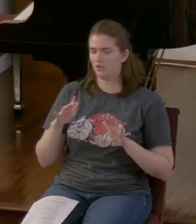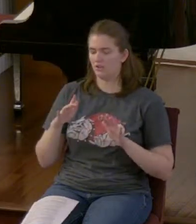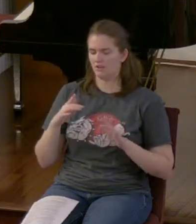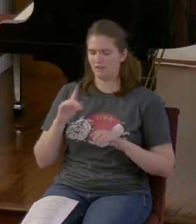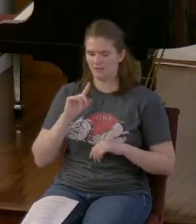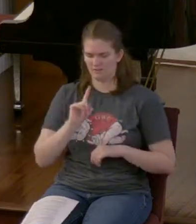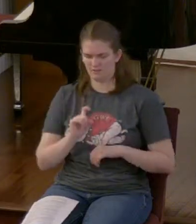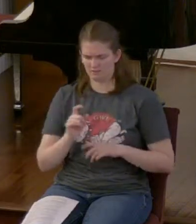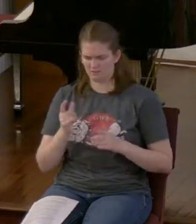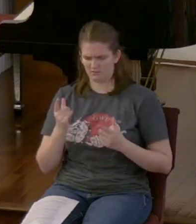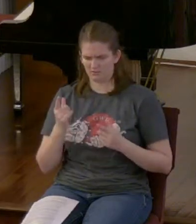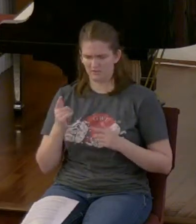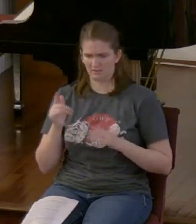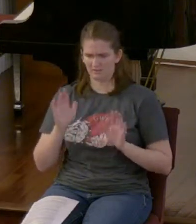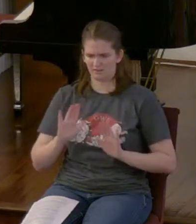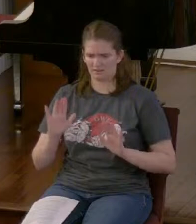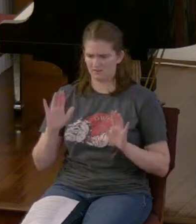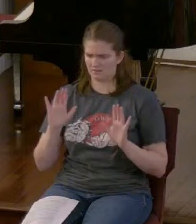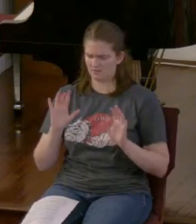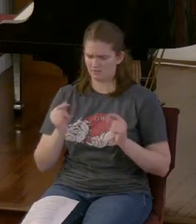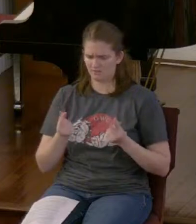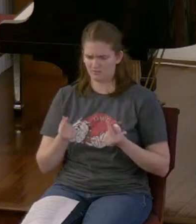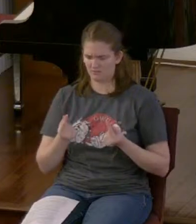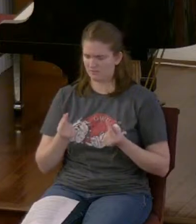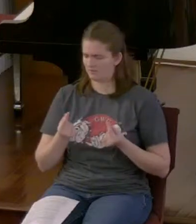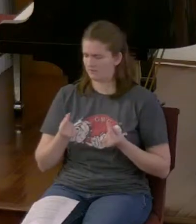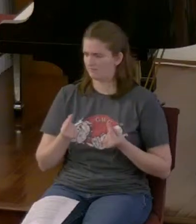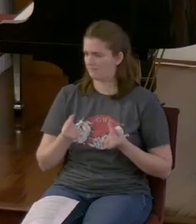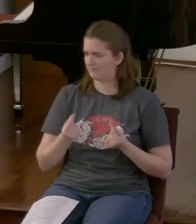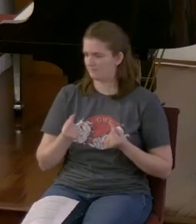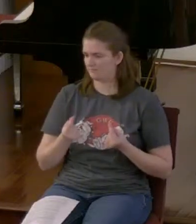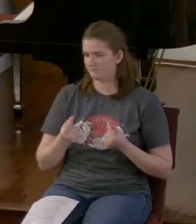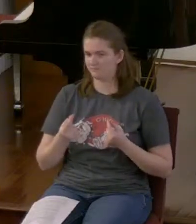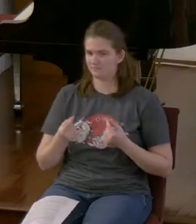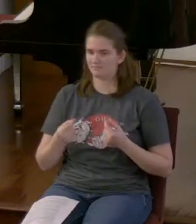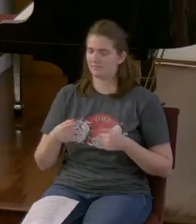they said, we did that. I said, I got a tattoo. It's not.